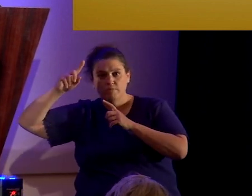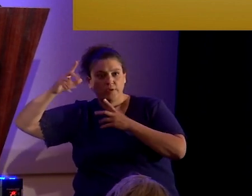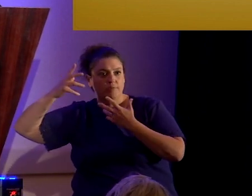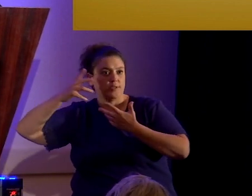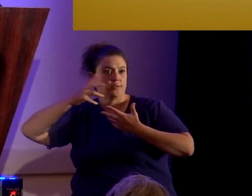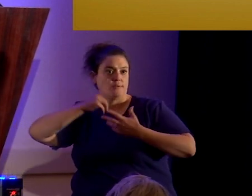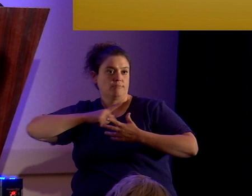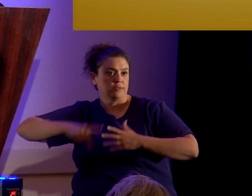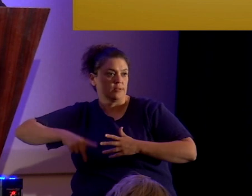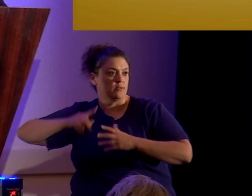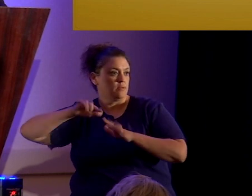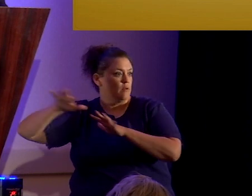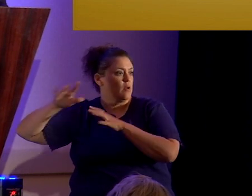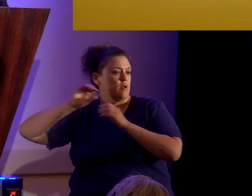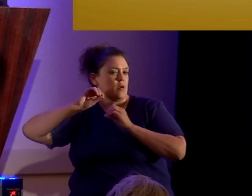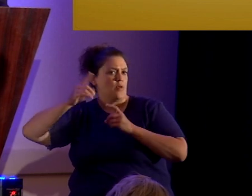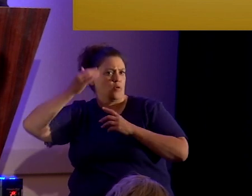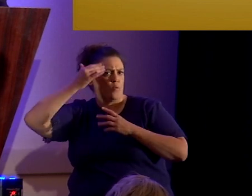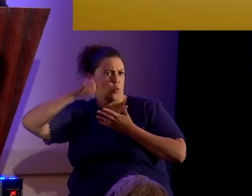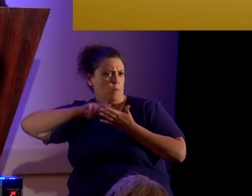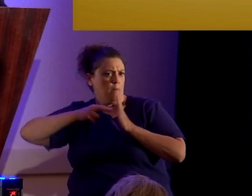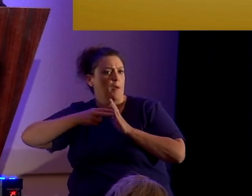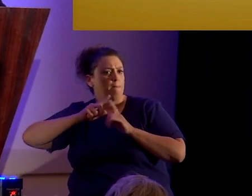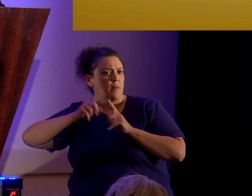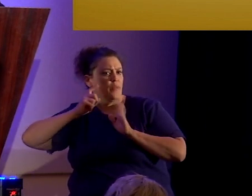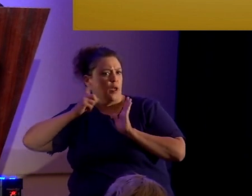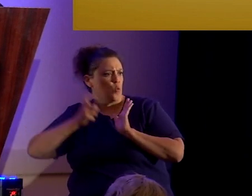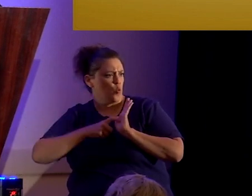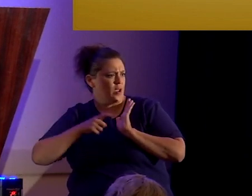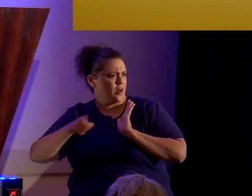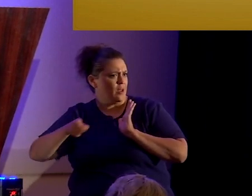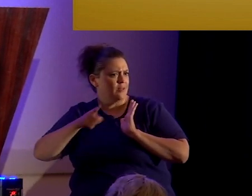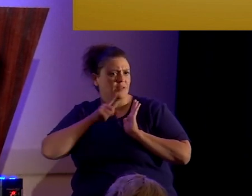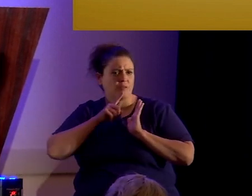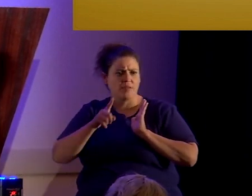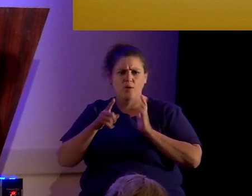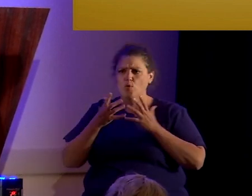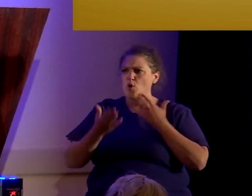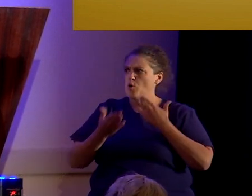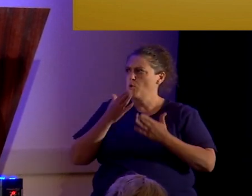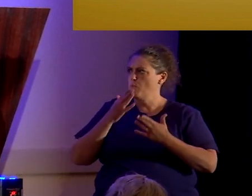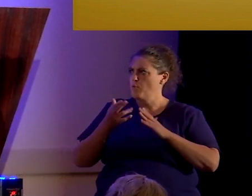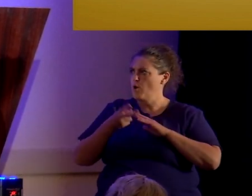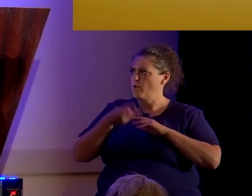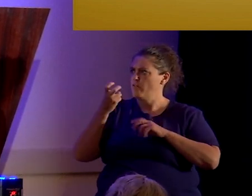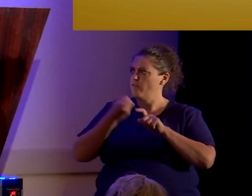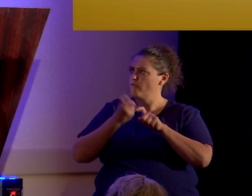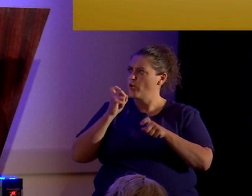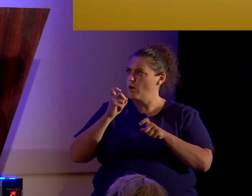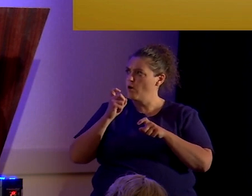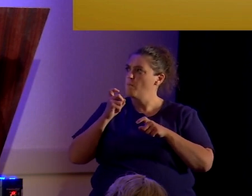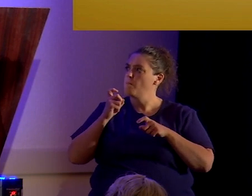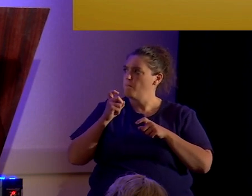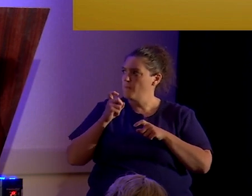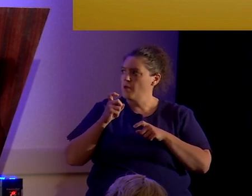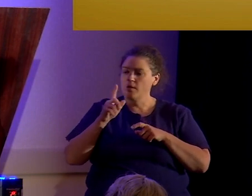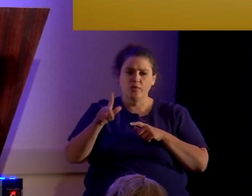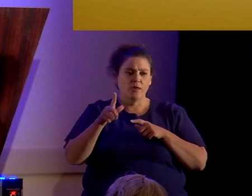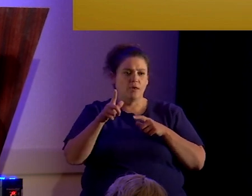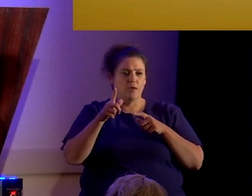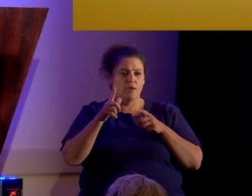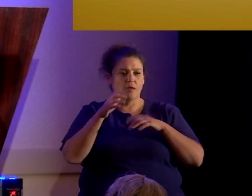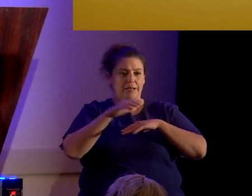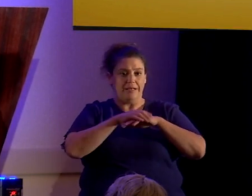sense out of it. Although they all recognize these as made up characters, probably derived from the English alphabet and the set of